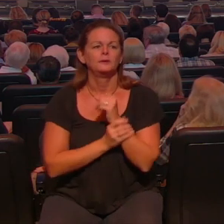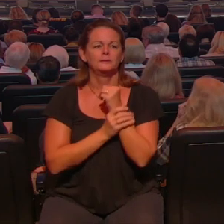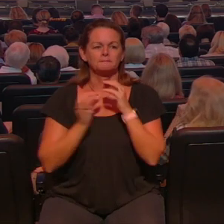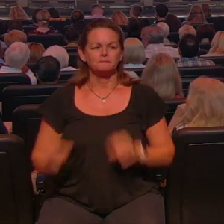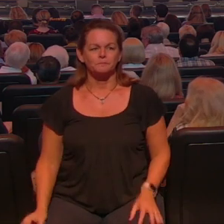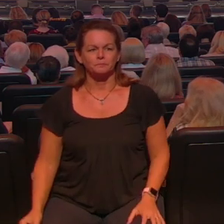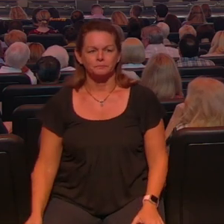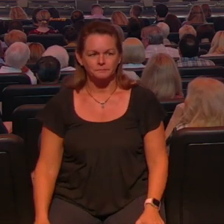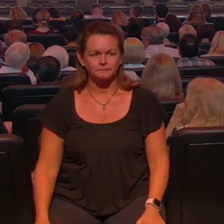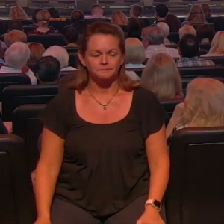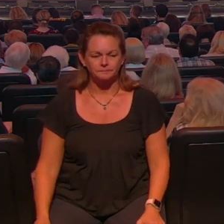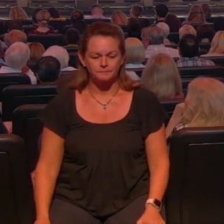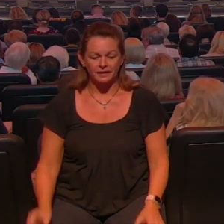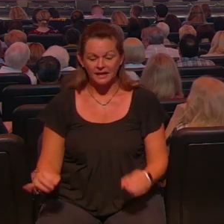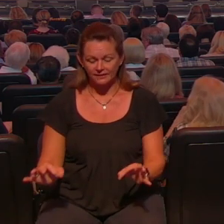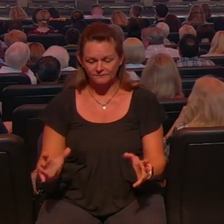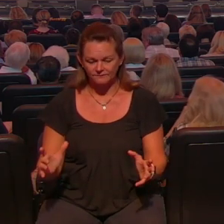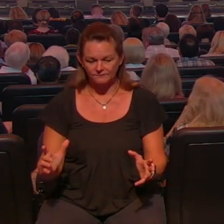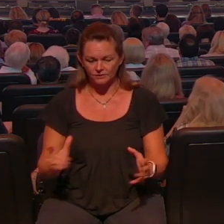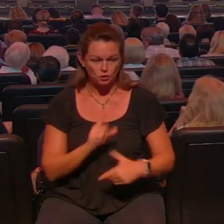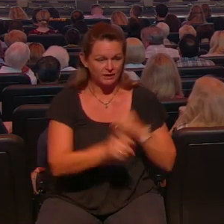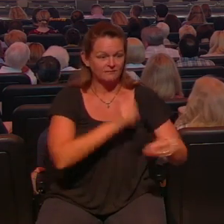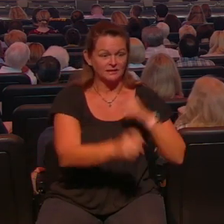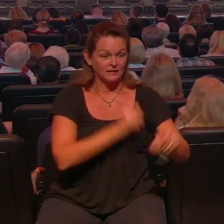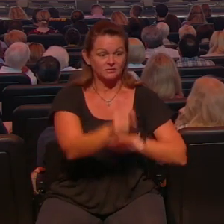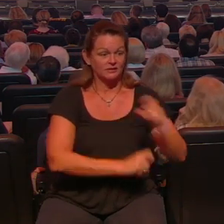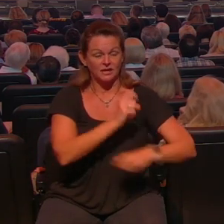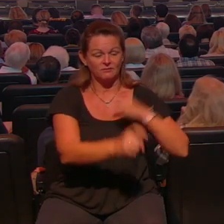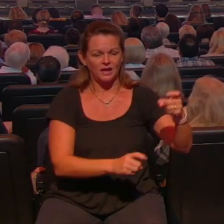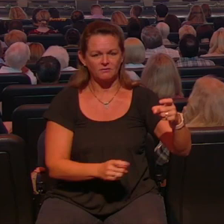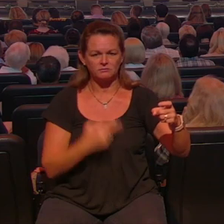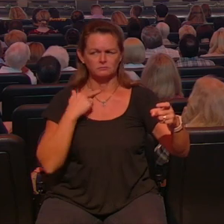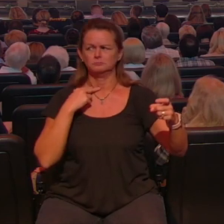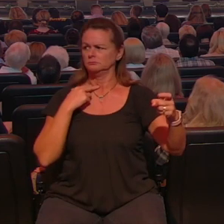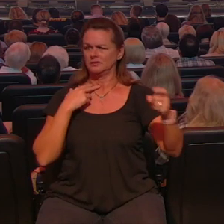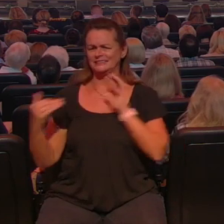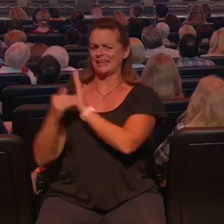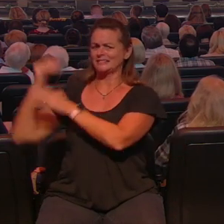but you're not a good steward it would actually be against God's nature to bless you